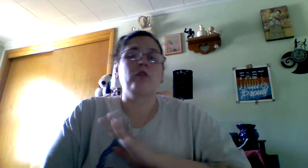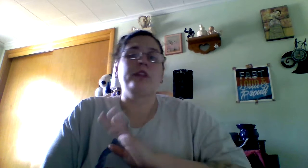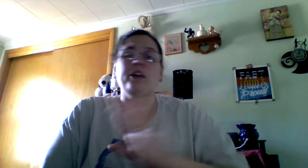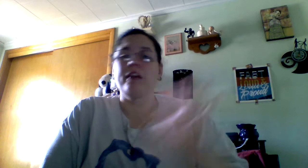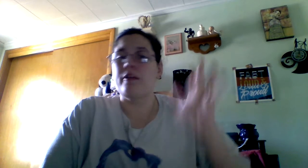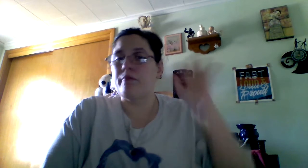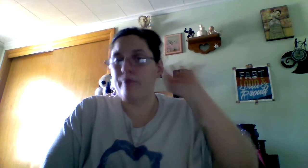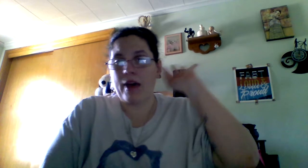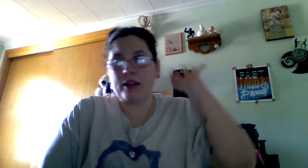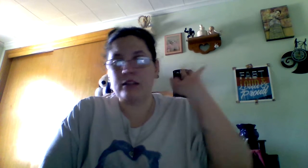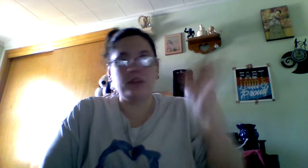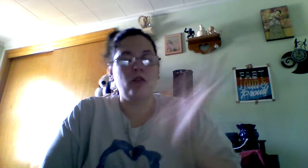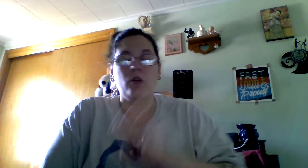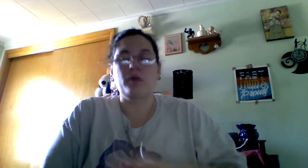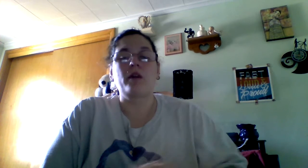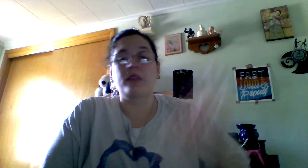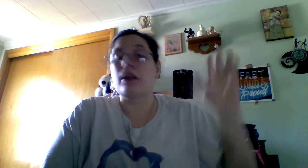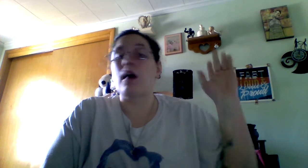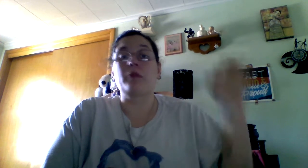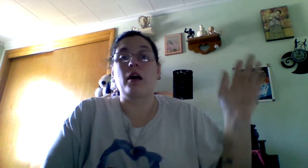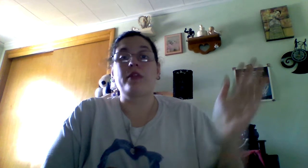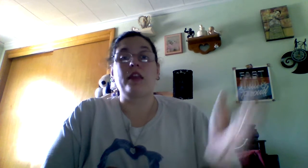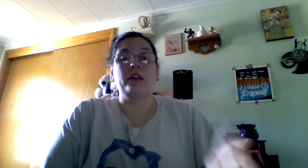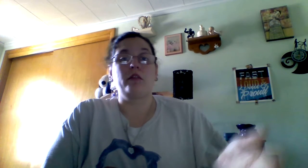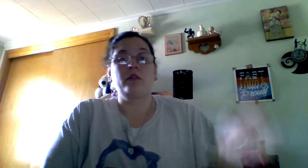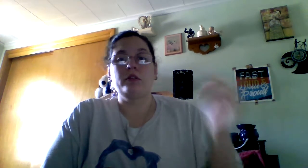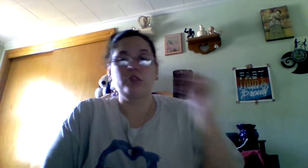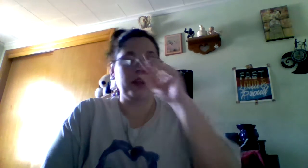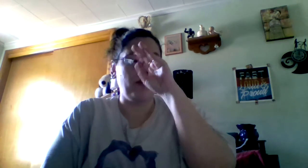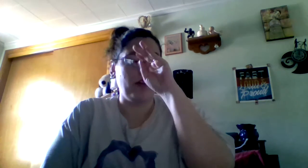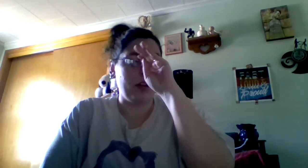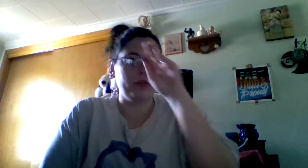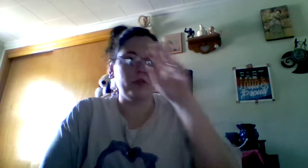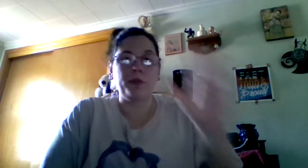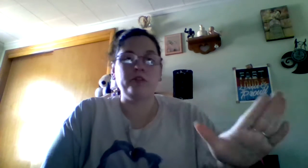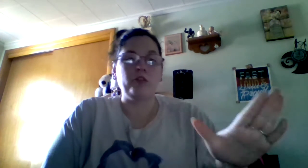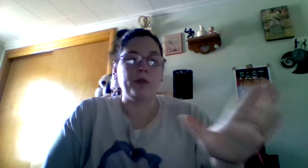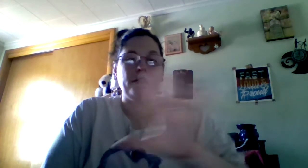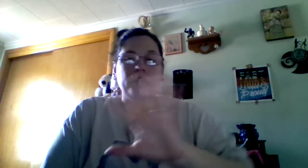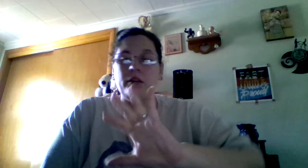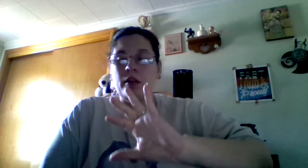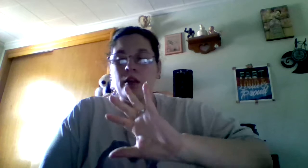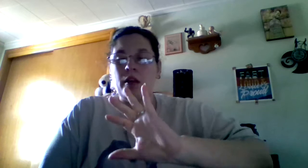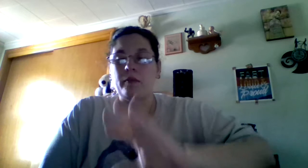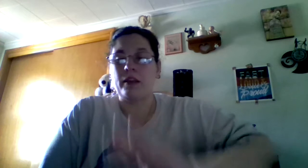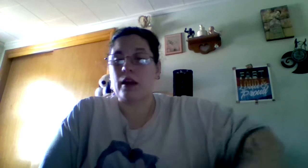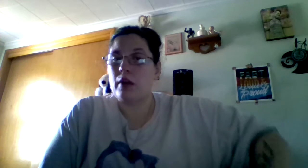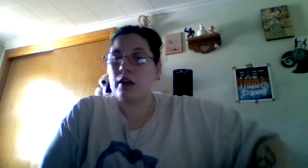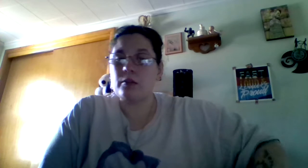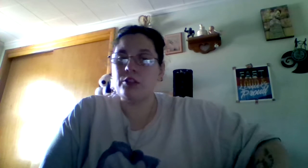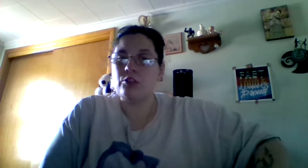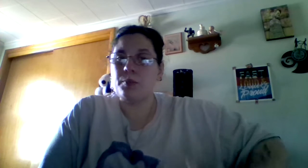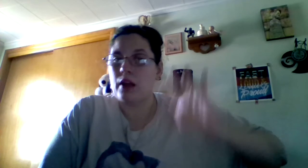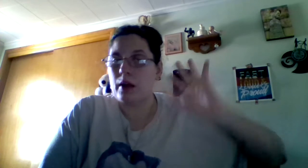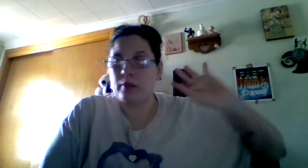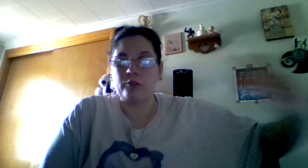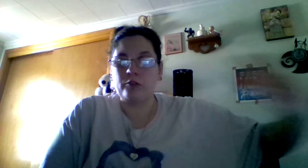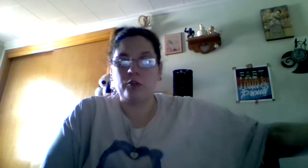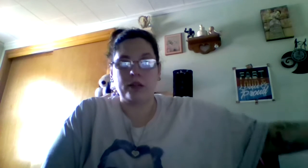near him. Bad, he's horrible. I'm like, I'm not. Thank you. She's like, oh, don't be stupid. I'm like, I'm not going to be stupid. I'm not doing it.